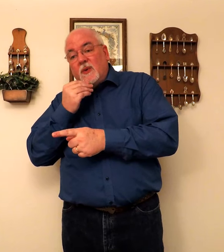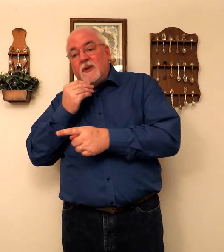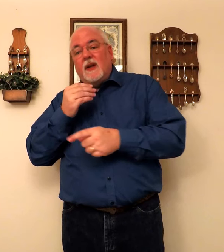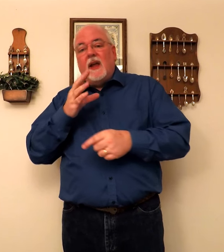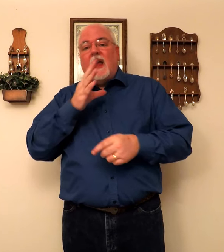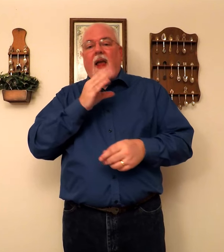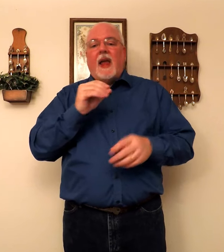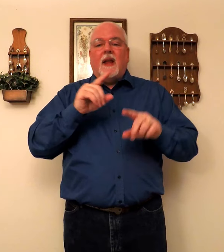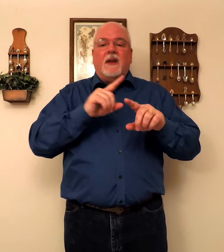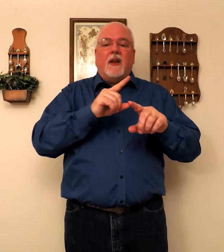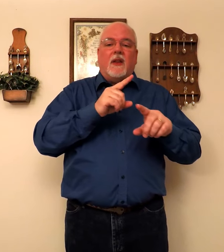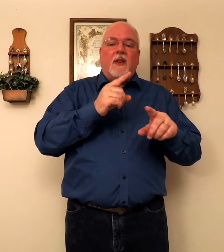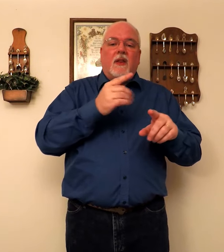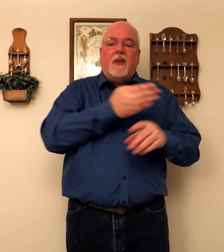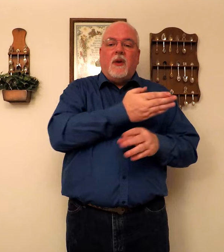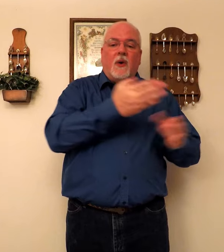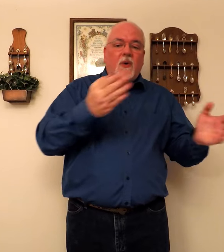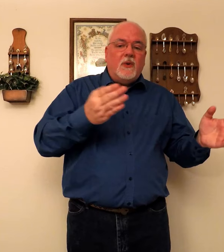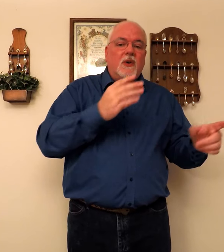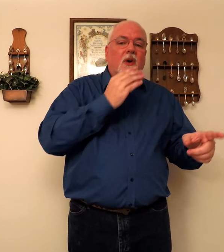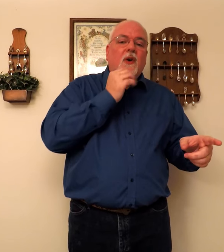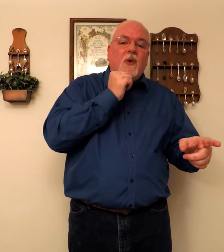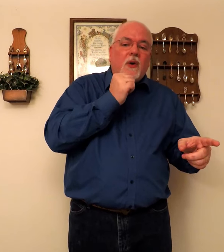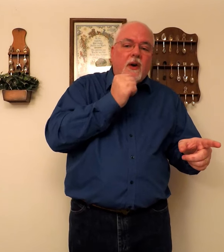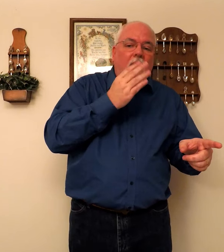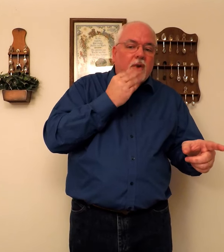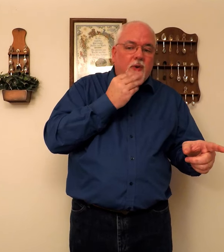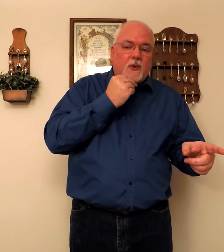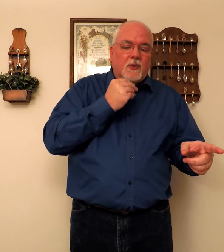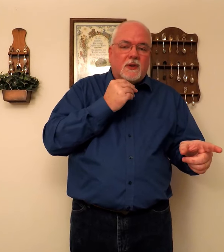and those who are not Jews.